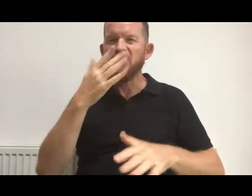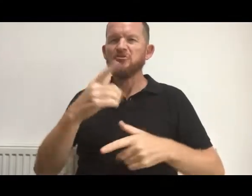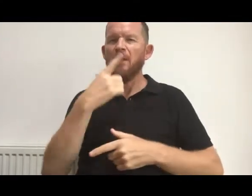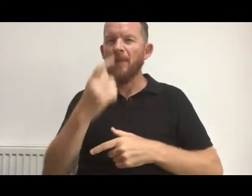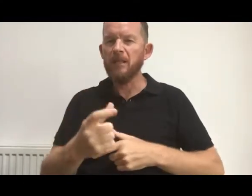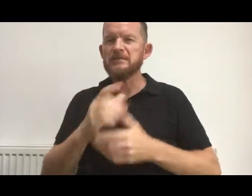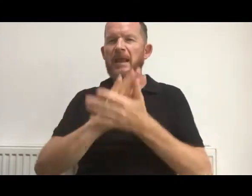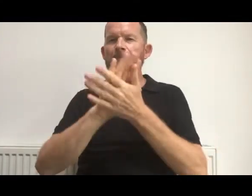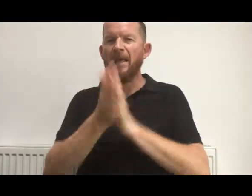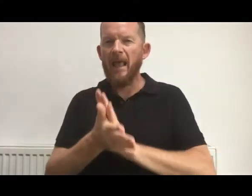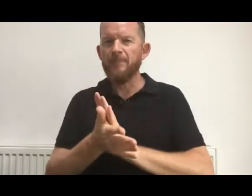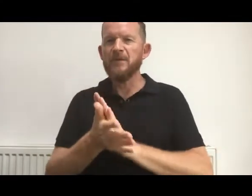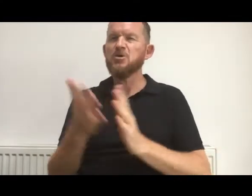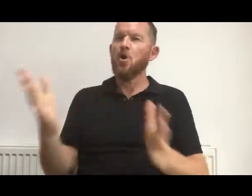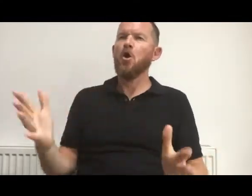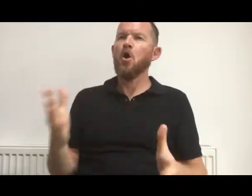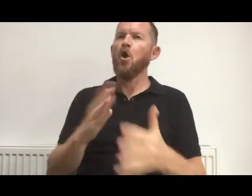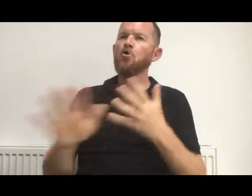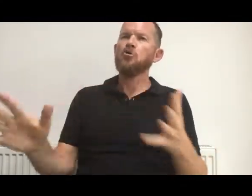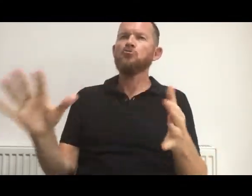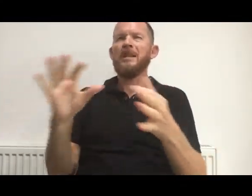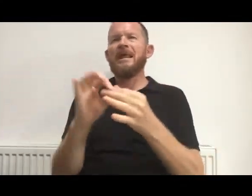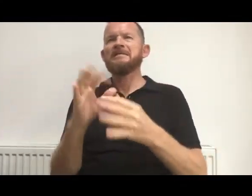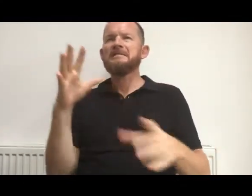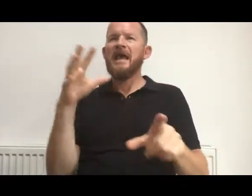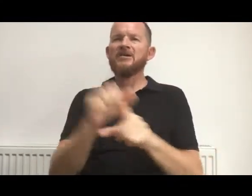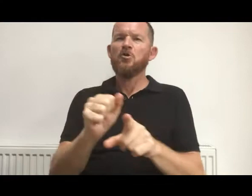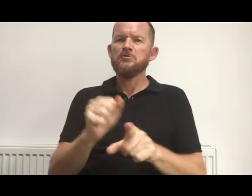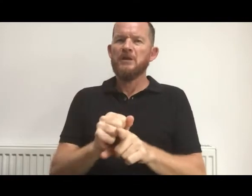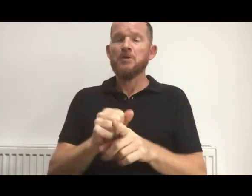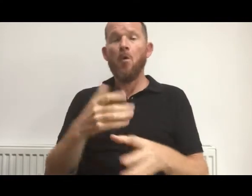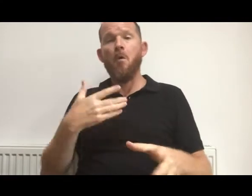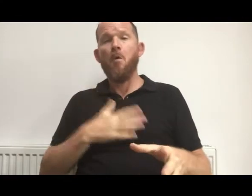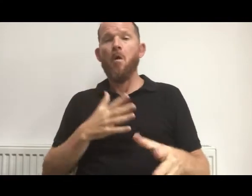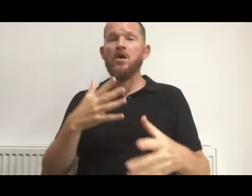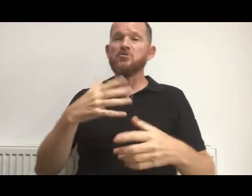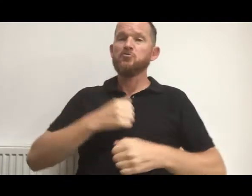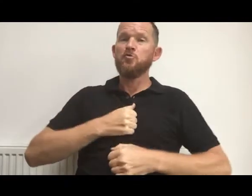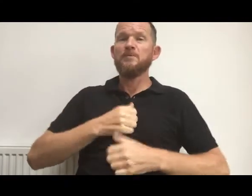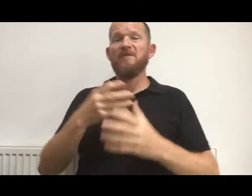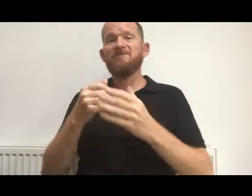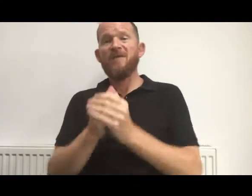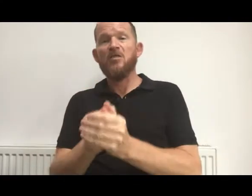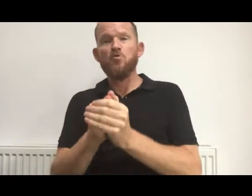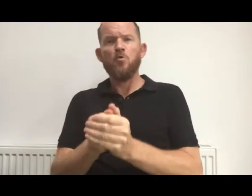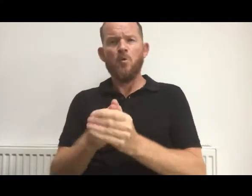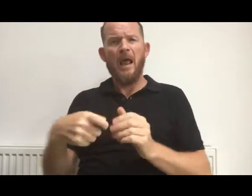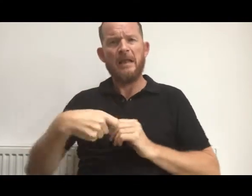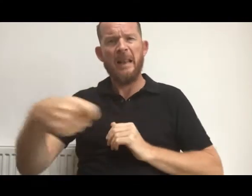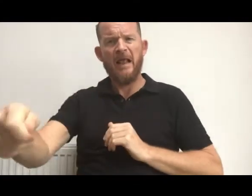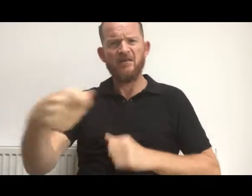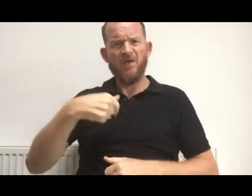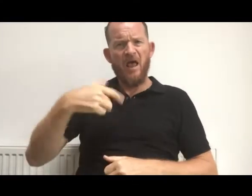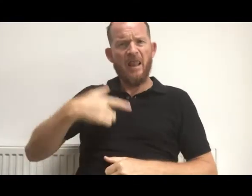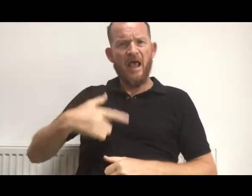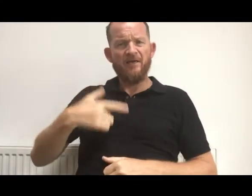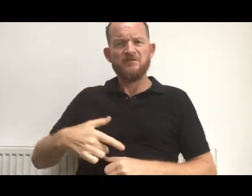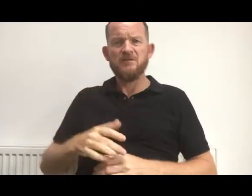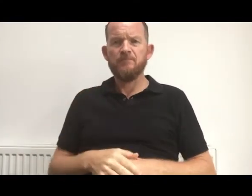unrelated diagnosis or the assumed value or length of our life. Medics must consult